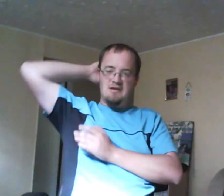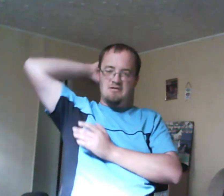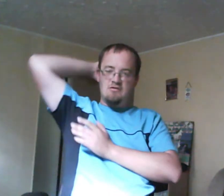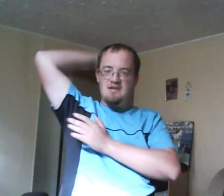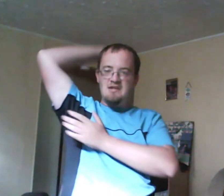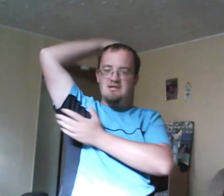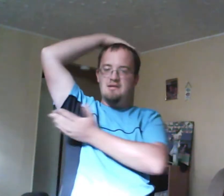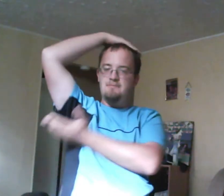associate.